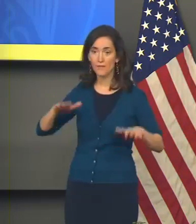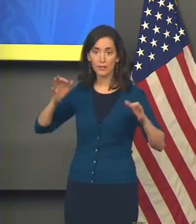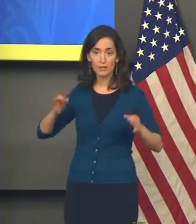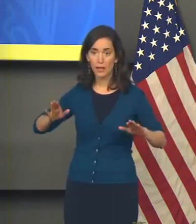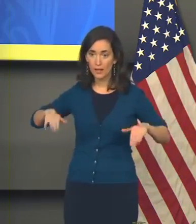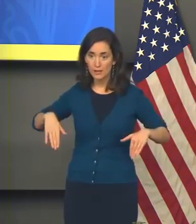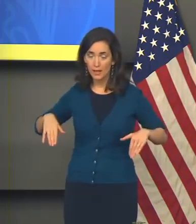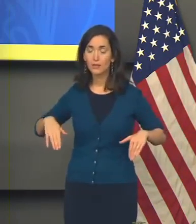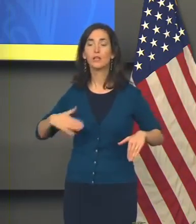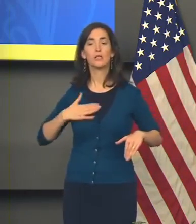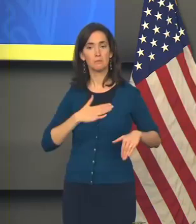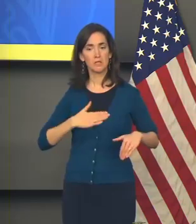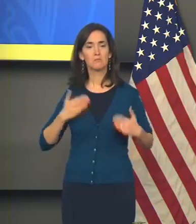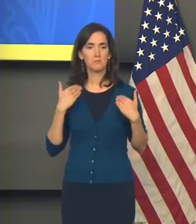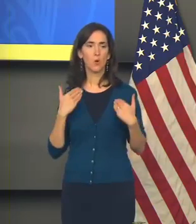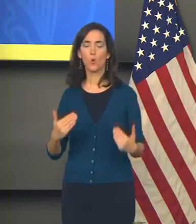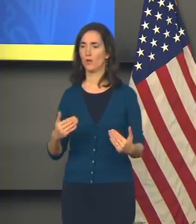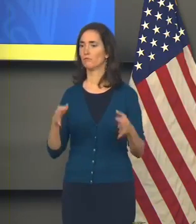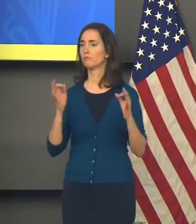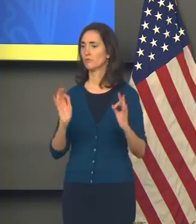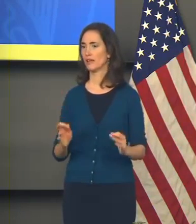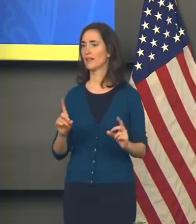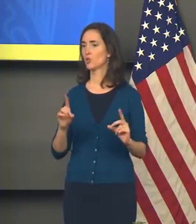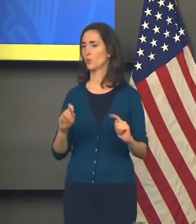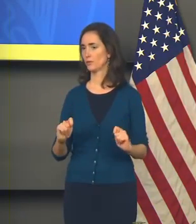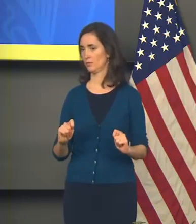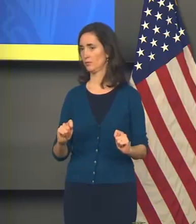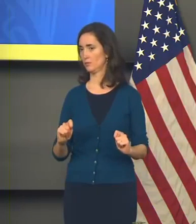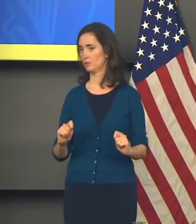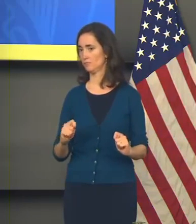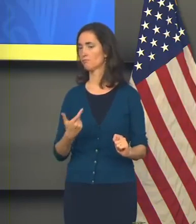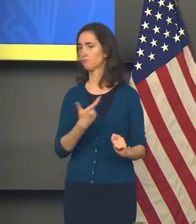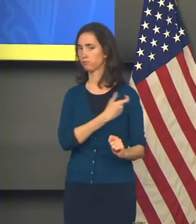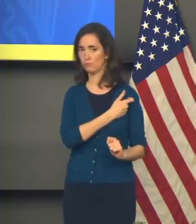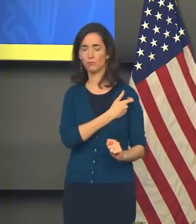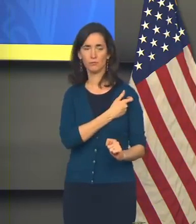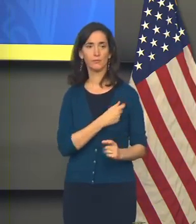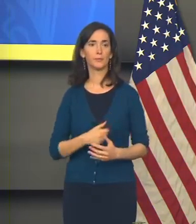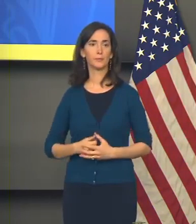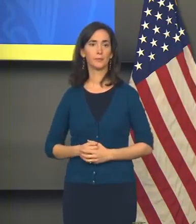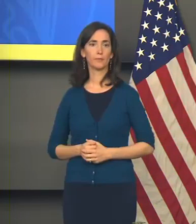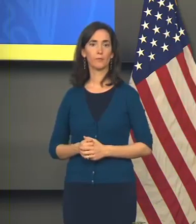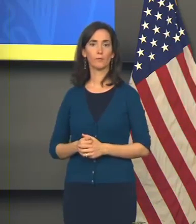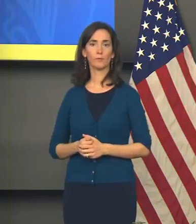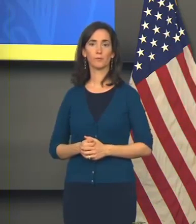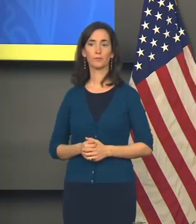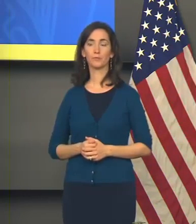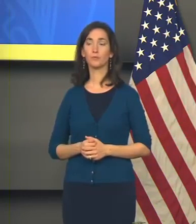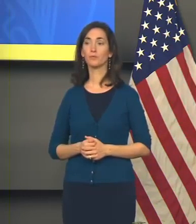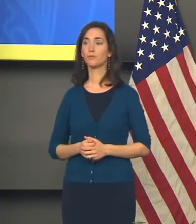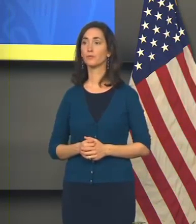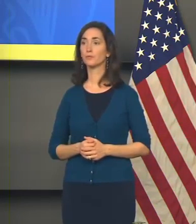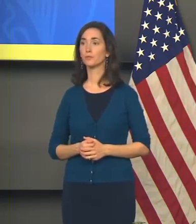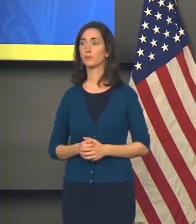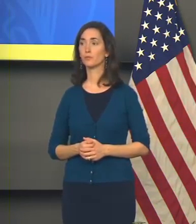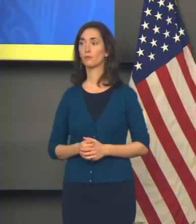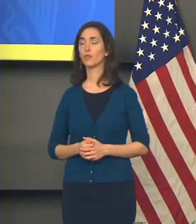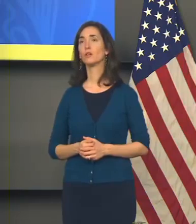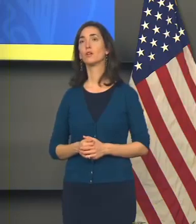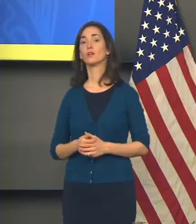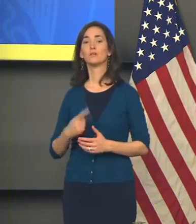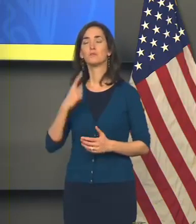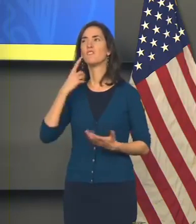to, in fact, make the decision and be vaccinated. It is never too late